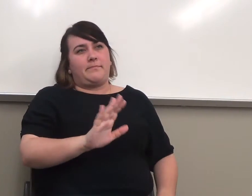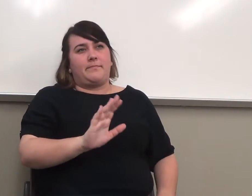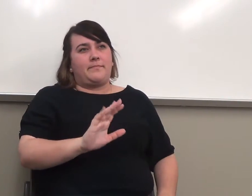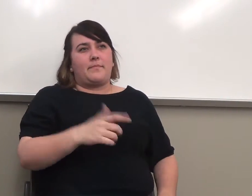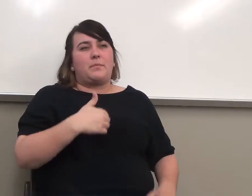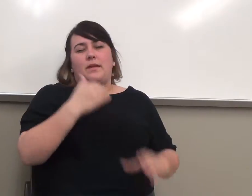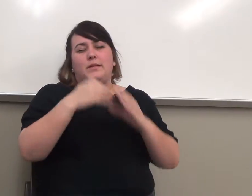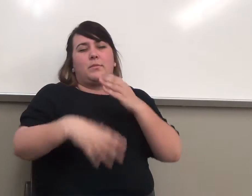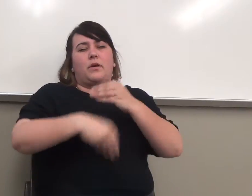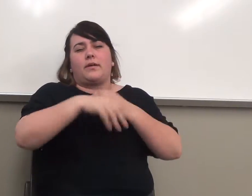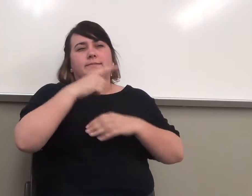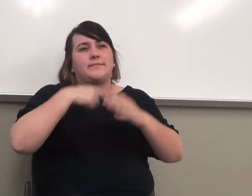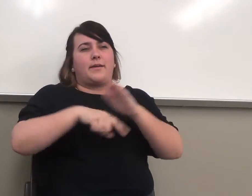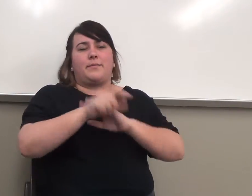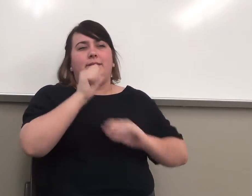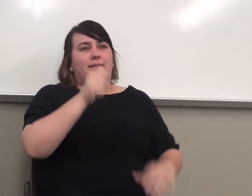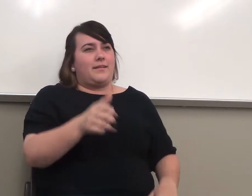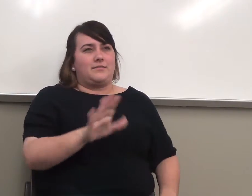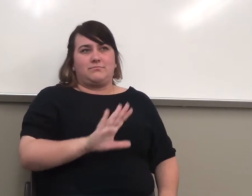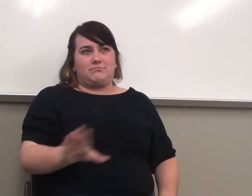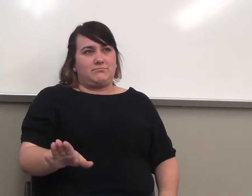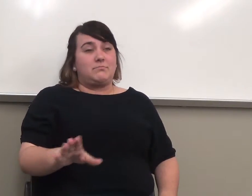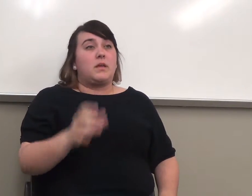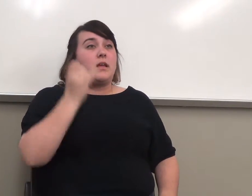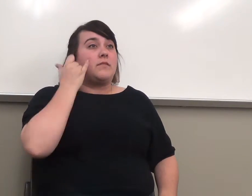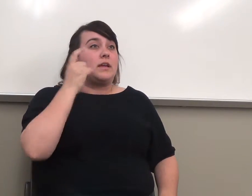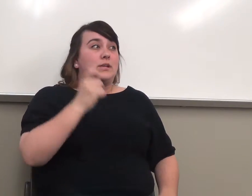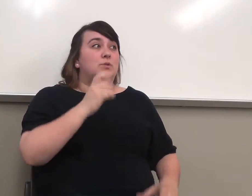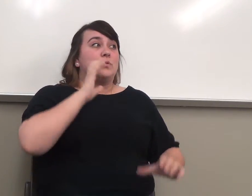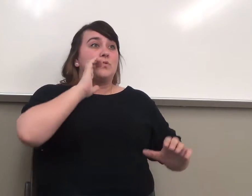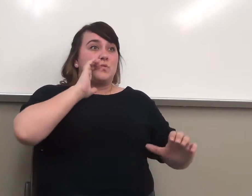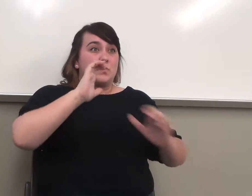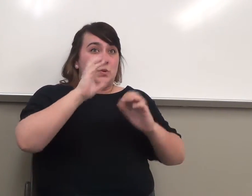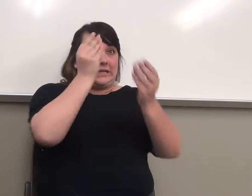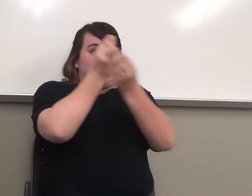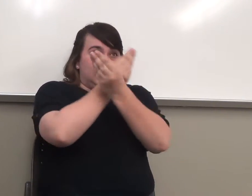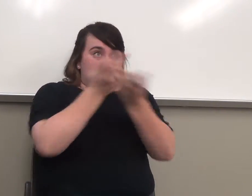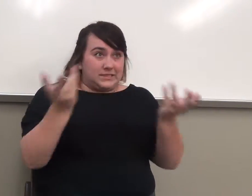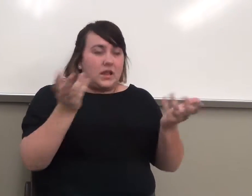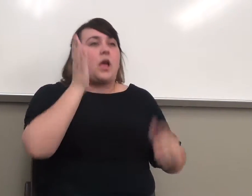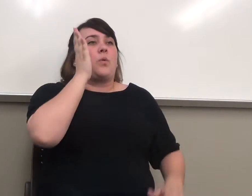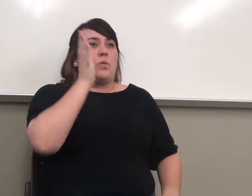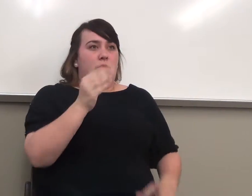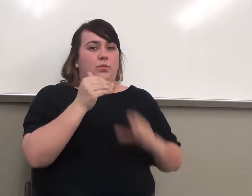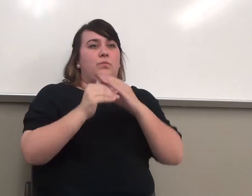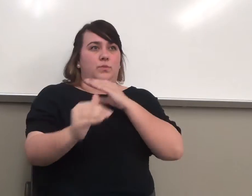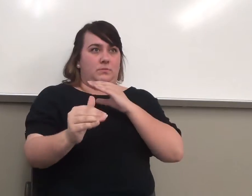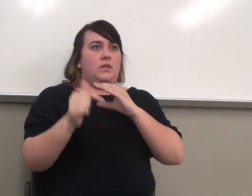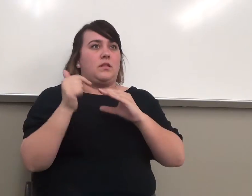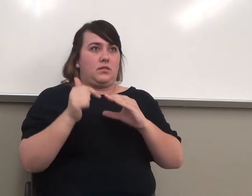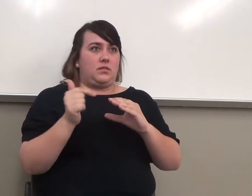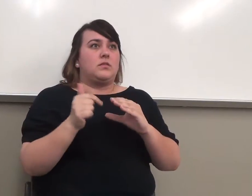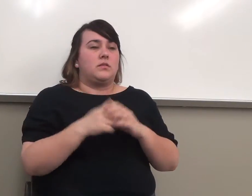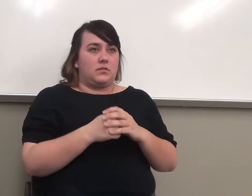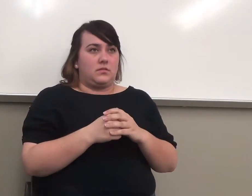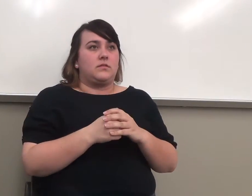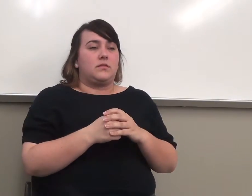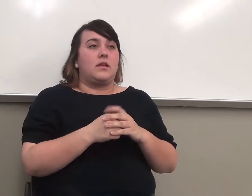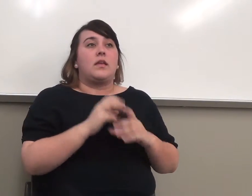assignment. But I will, if I do need to communicate with you, I will do it by email. Okay? NPC is a little